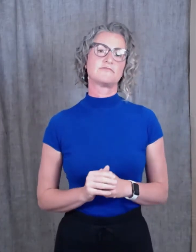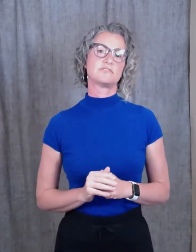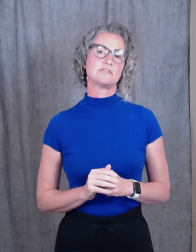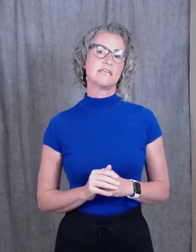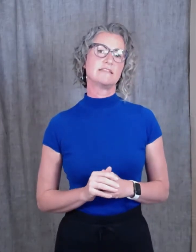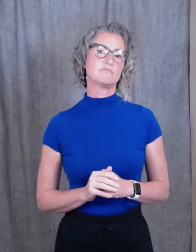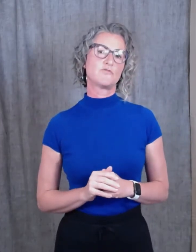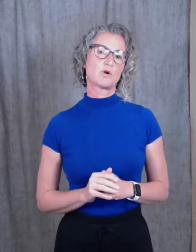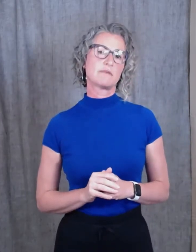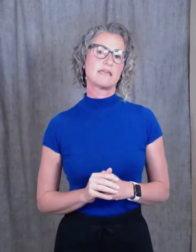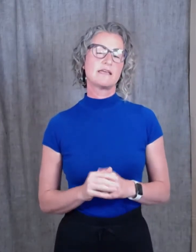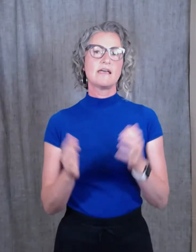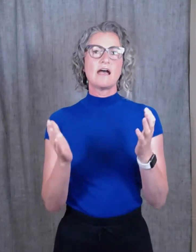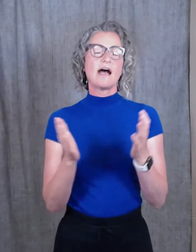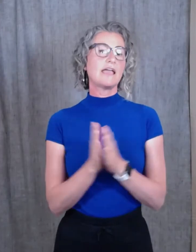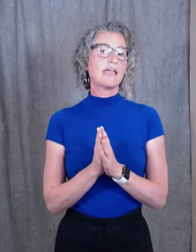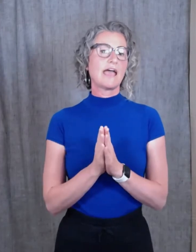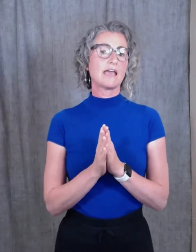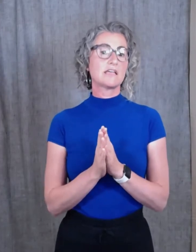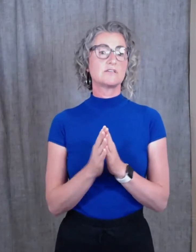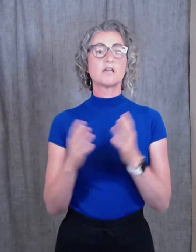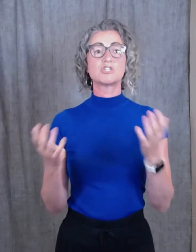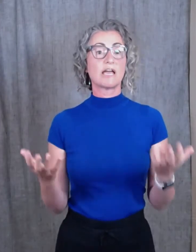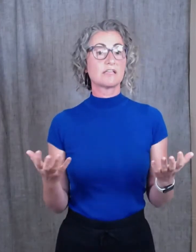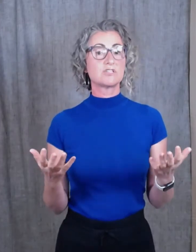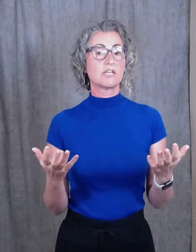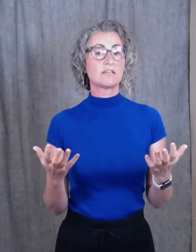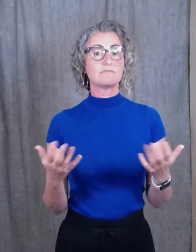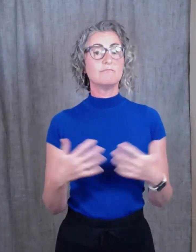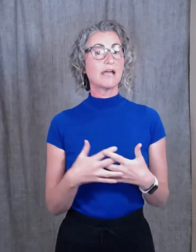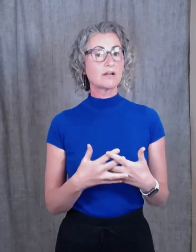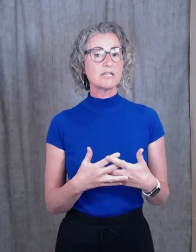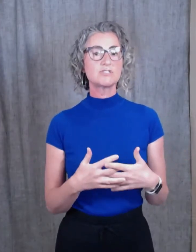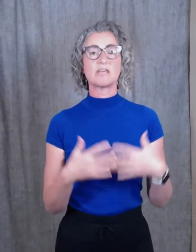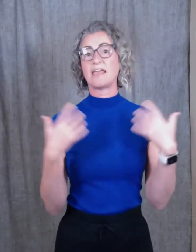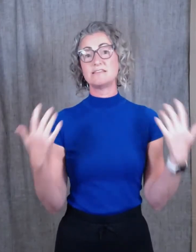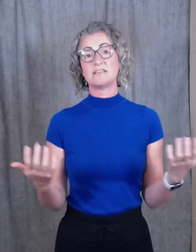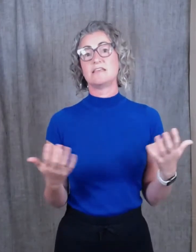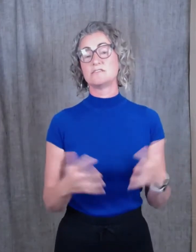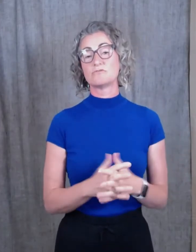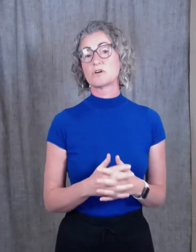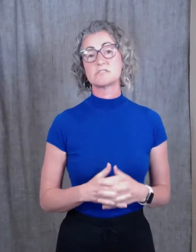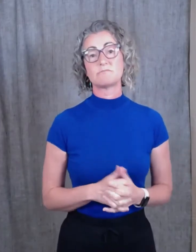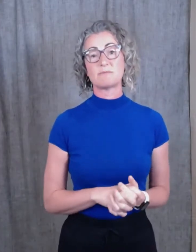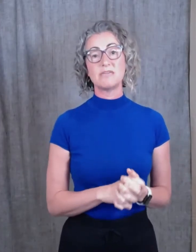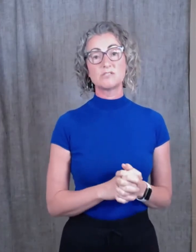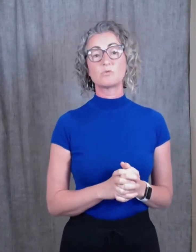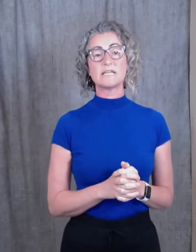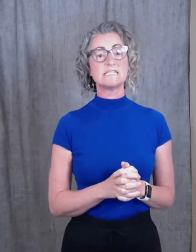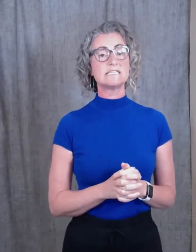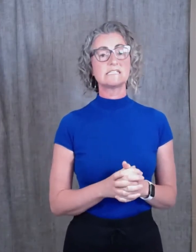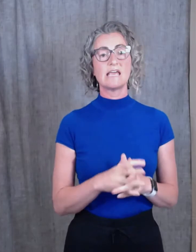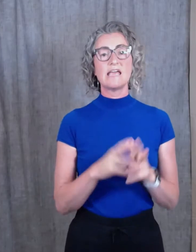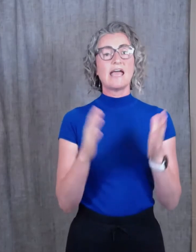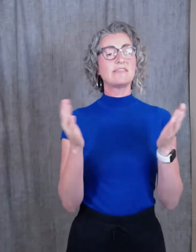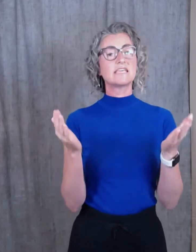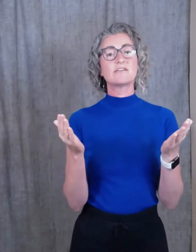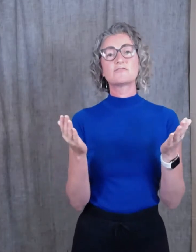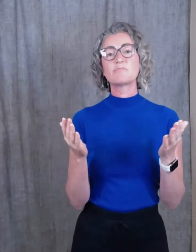in them for me. I had a challenging marriage that ended in divorce in my mid-20s. And the gift from that